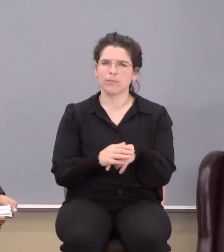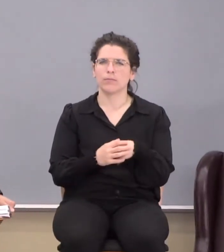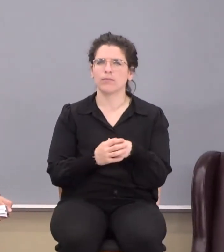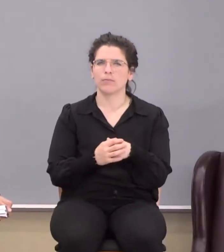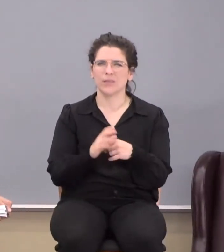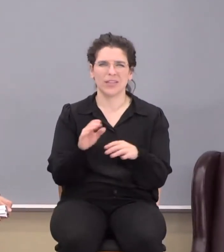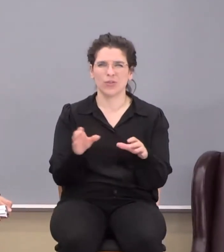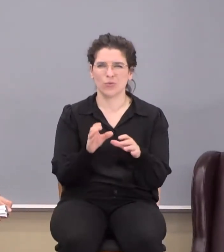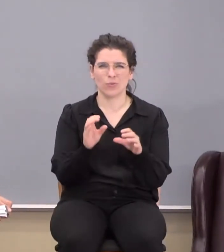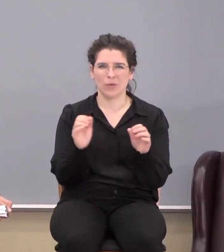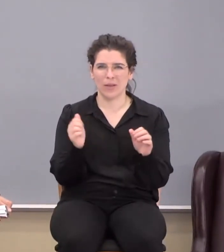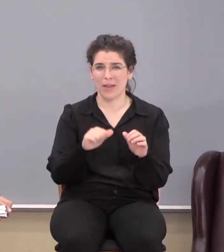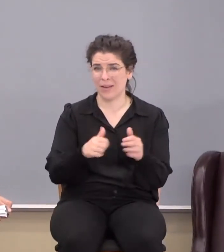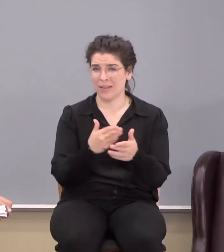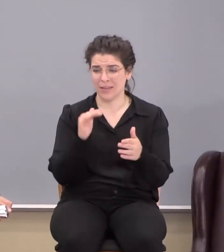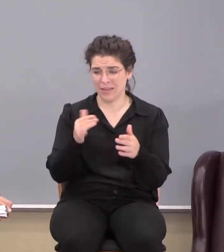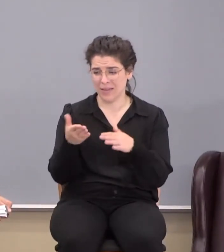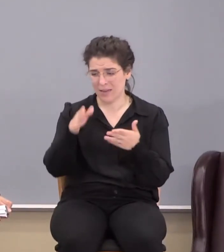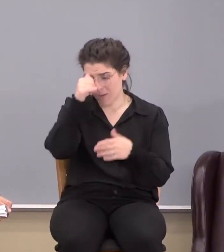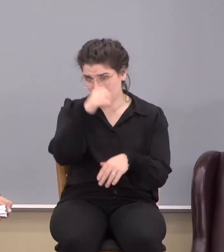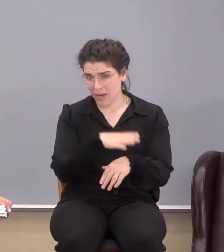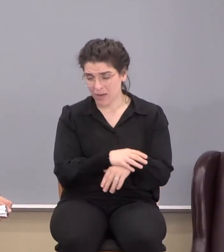Did that do anything to that dead guy?